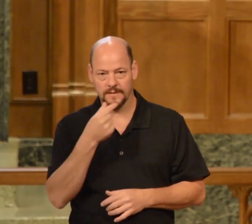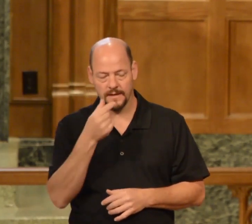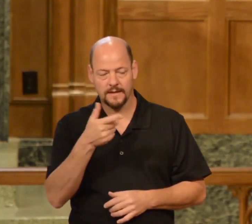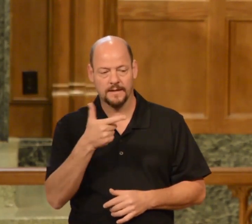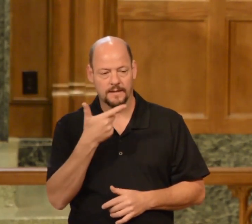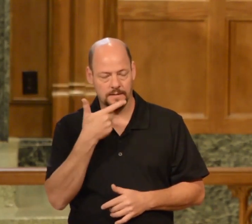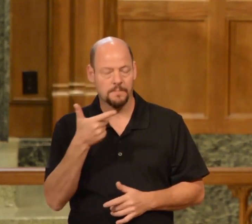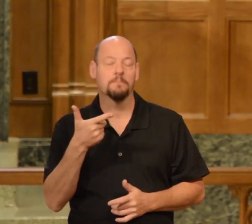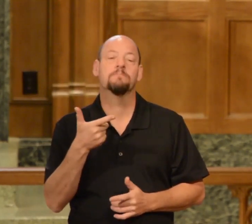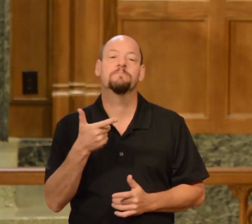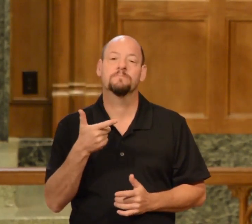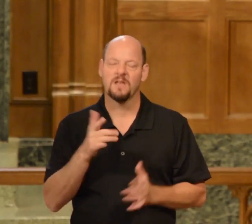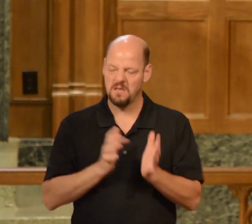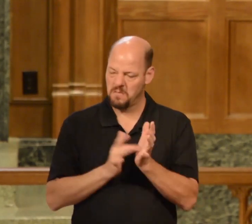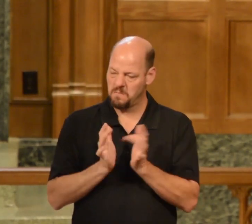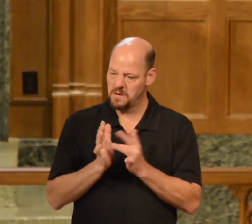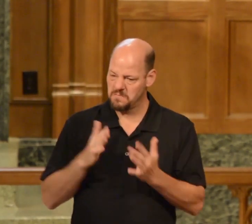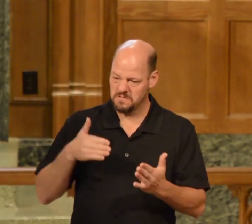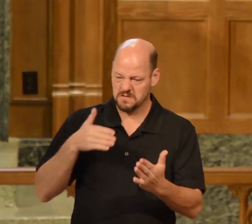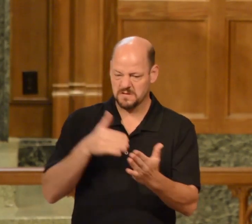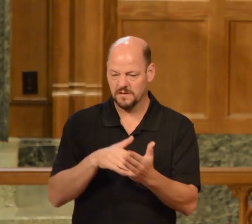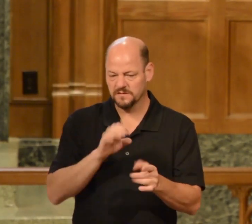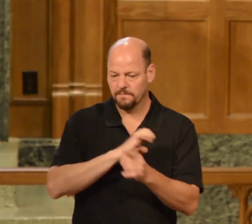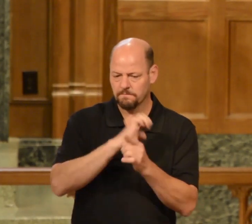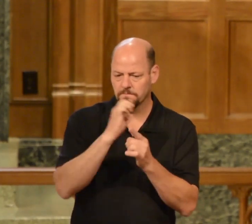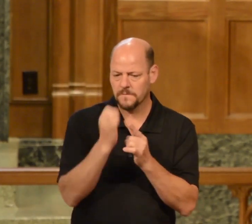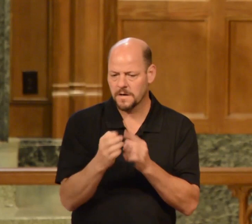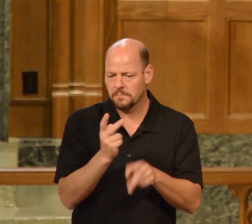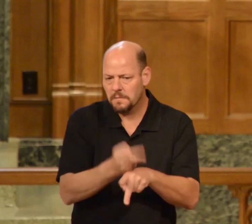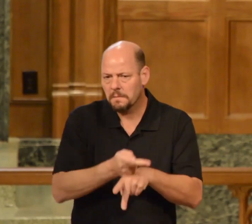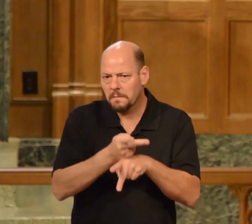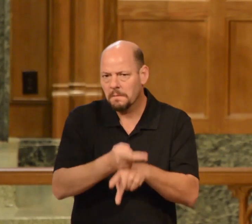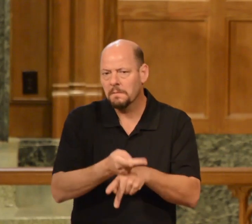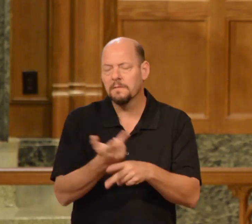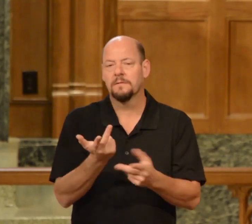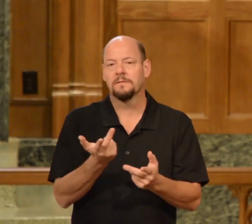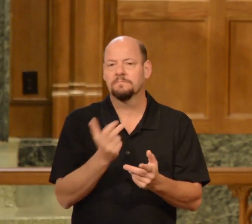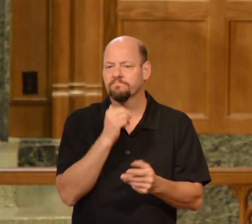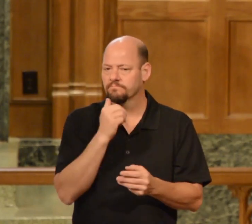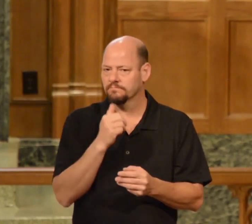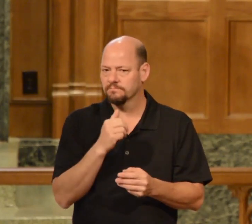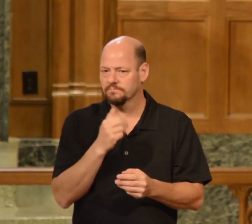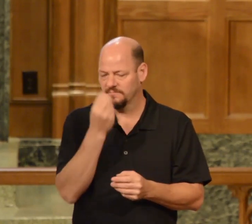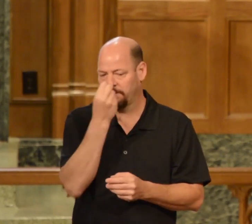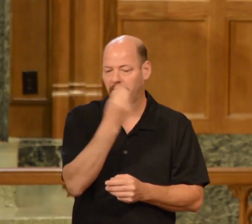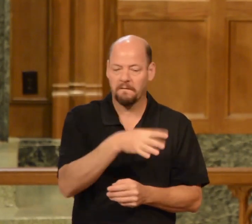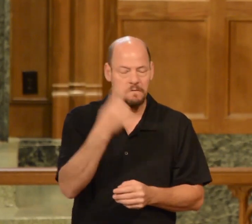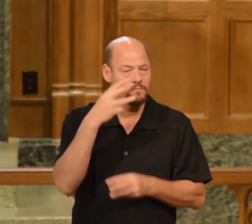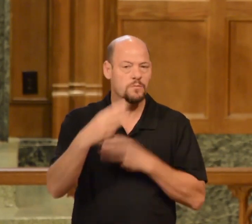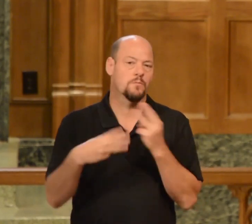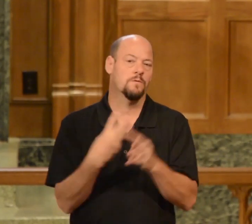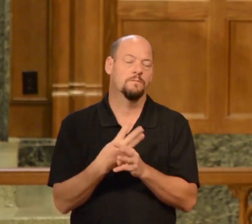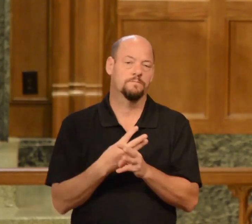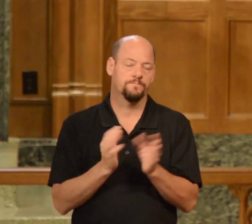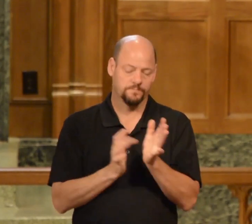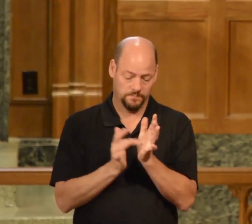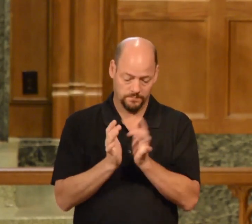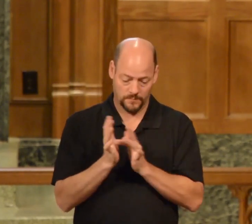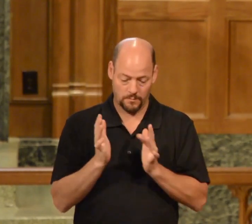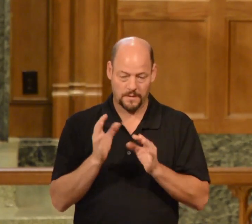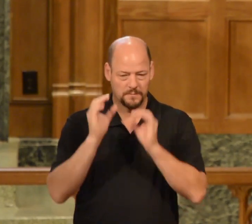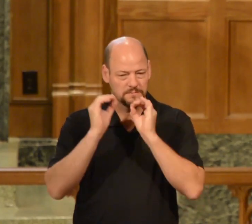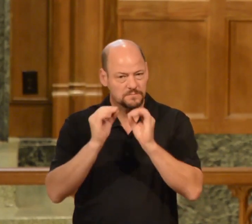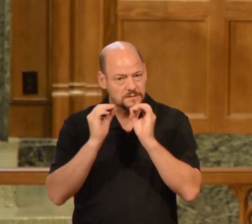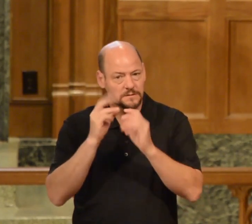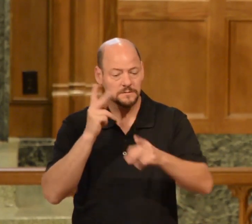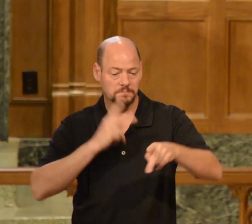against environmentalism and doesn't care for the world the Bible teaches people